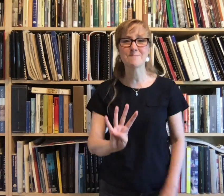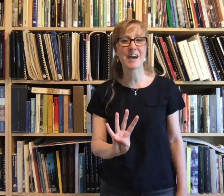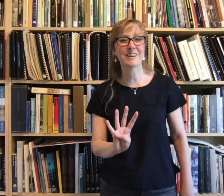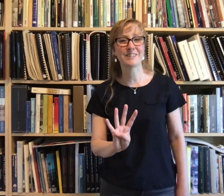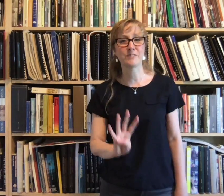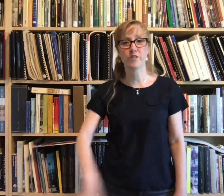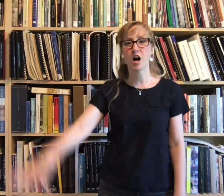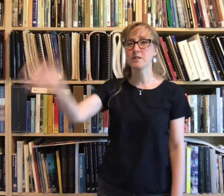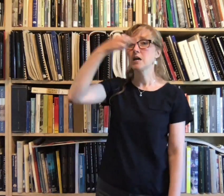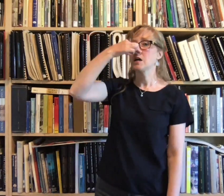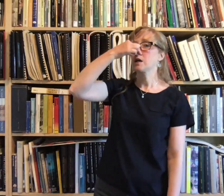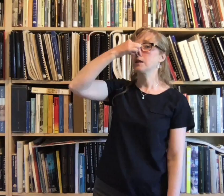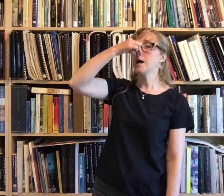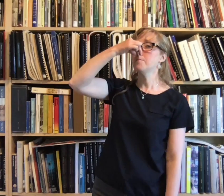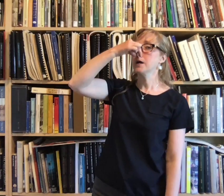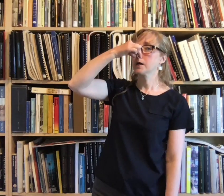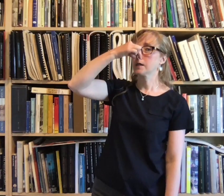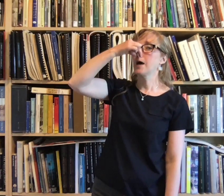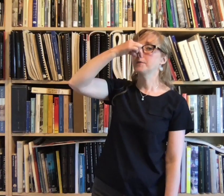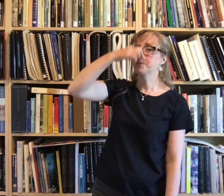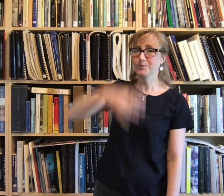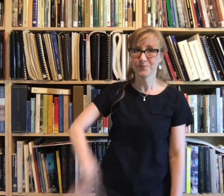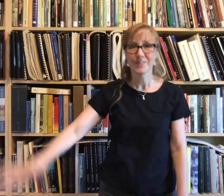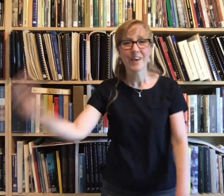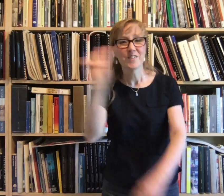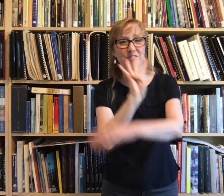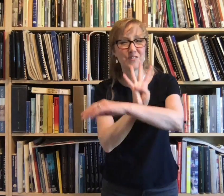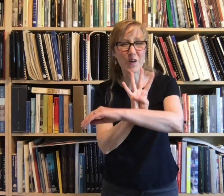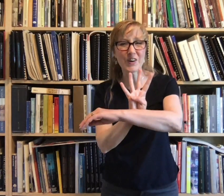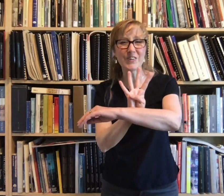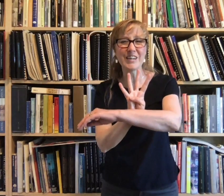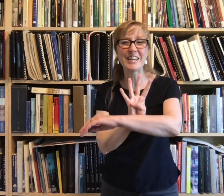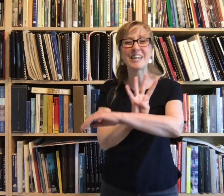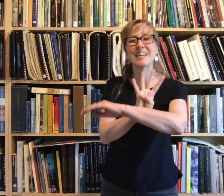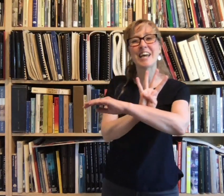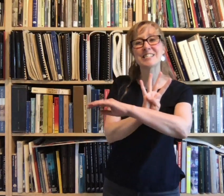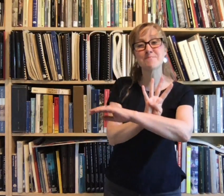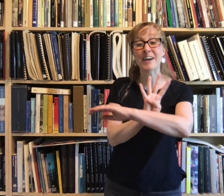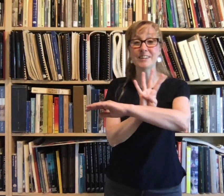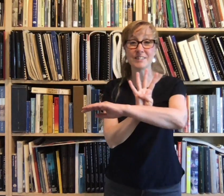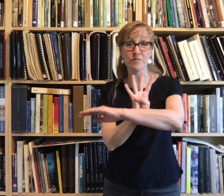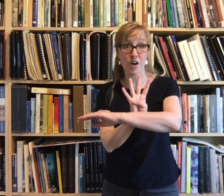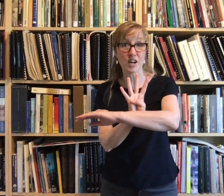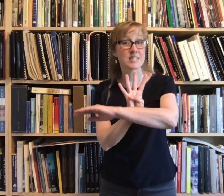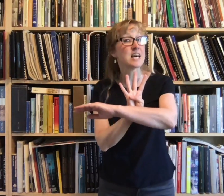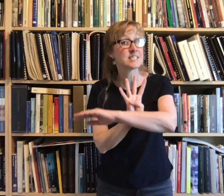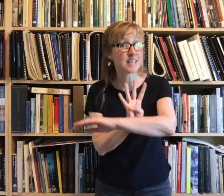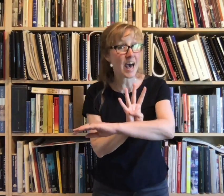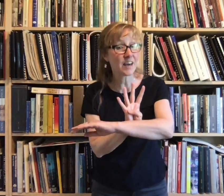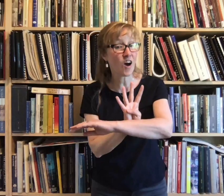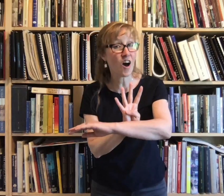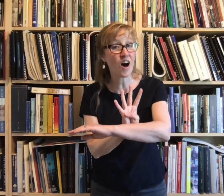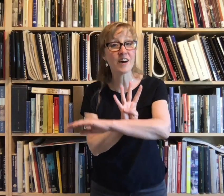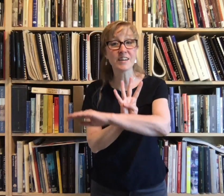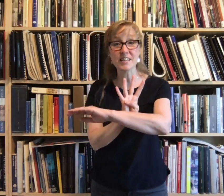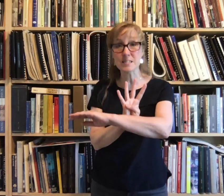speckled frogs. Clomp, clomp. Four green and speckled frogs sat on a